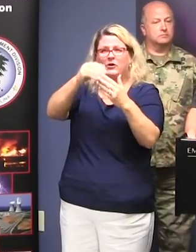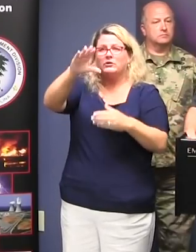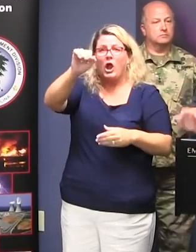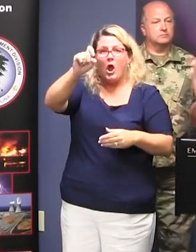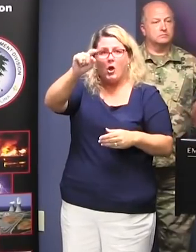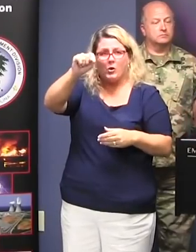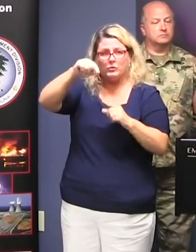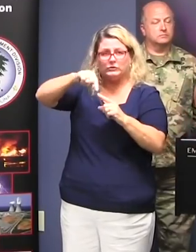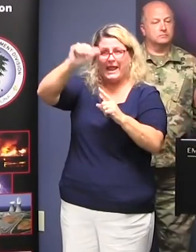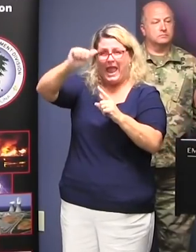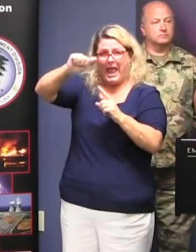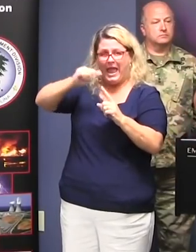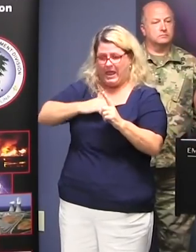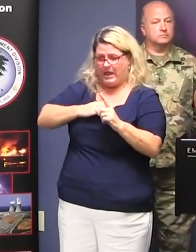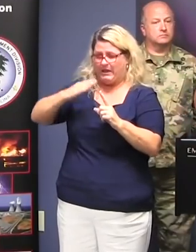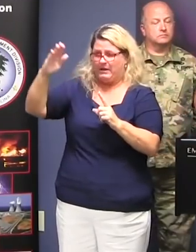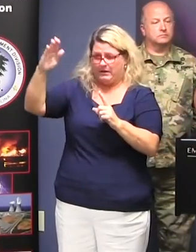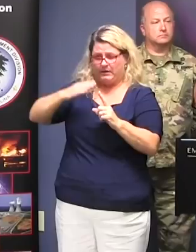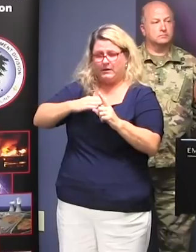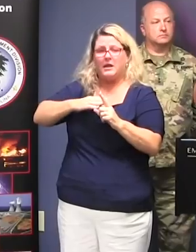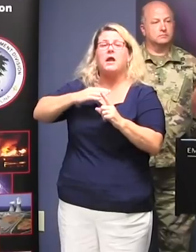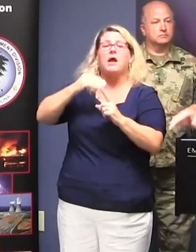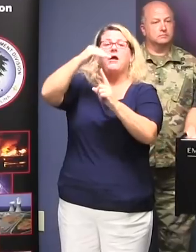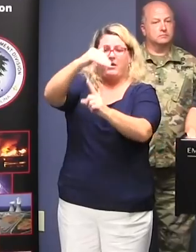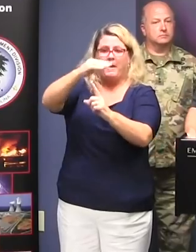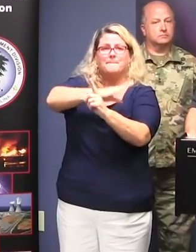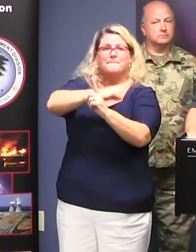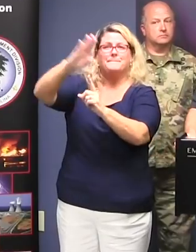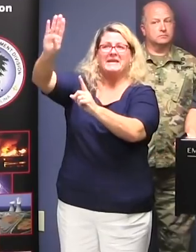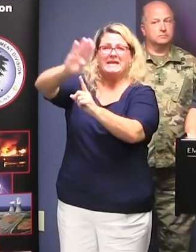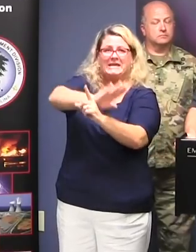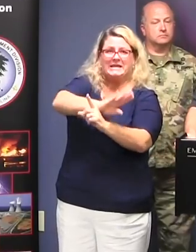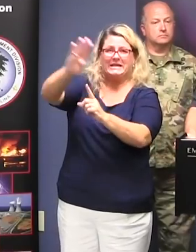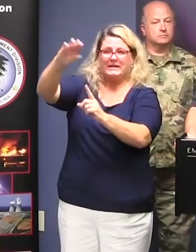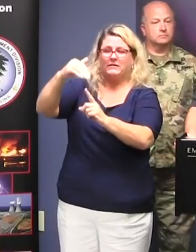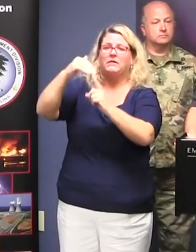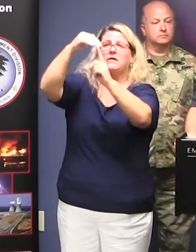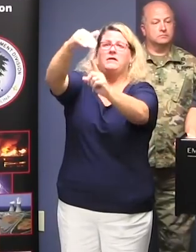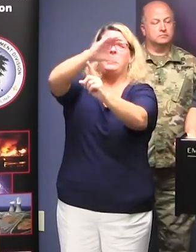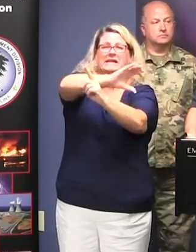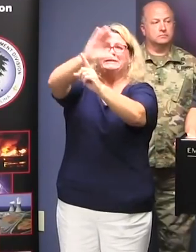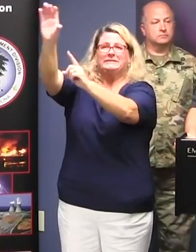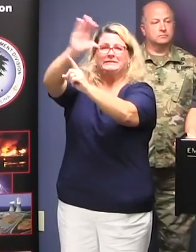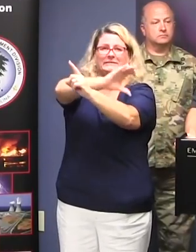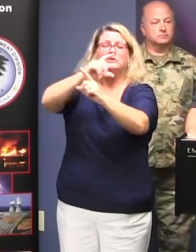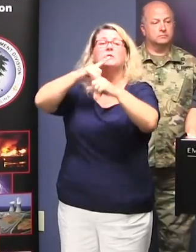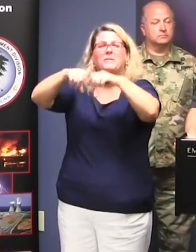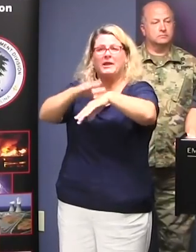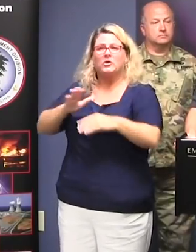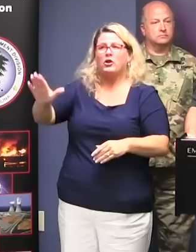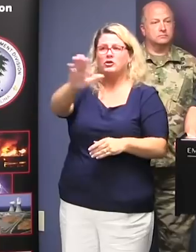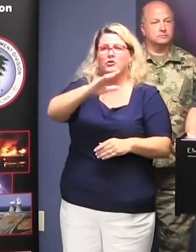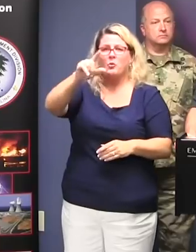coast. And then further inland, there's B zones, and then even further inland, there may be C zones. And it depends on the category of storm